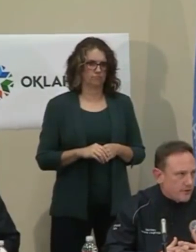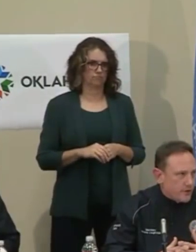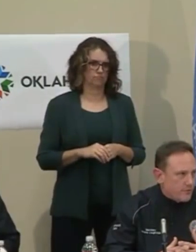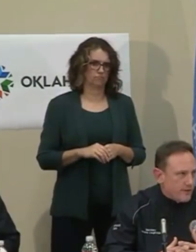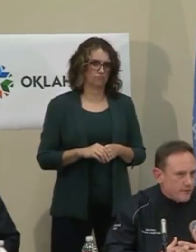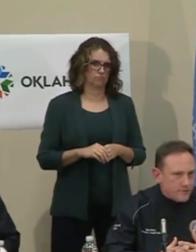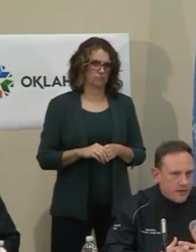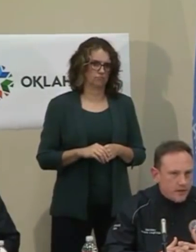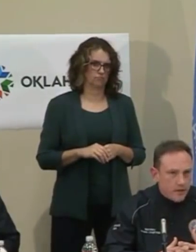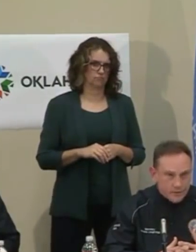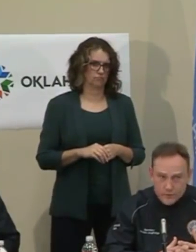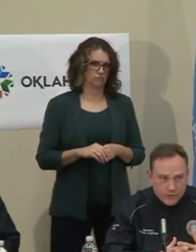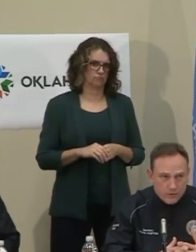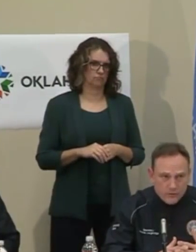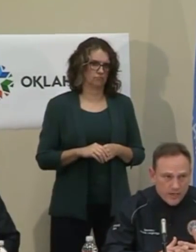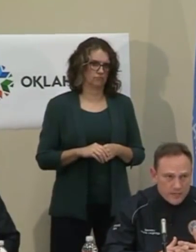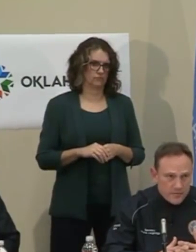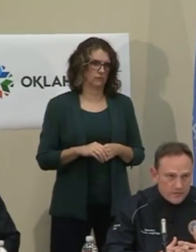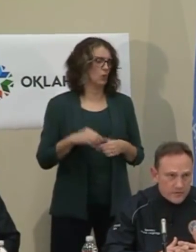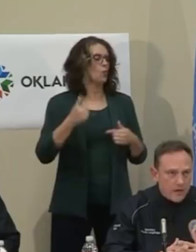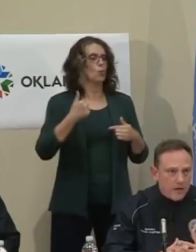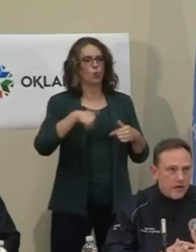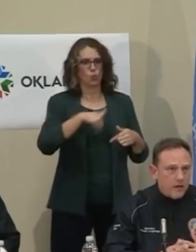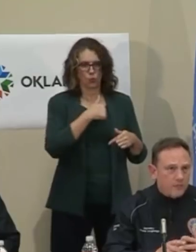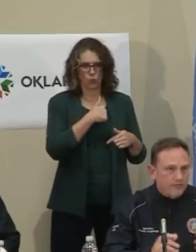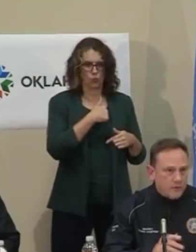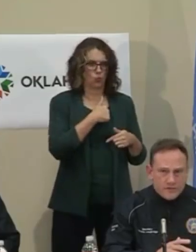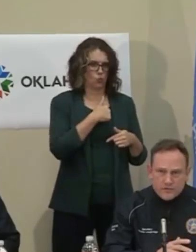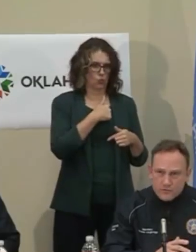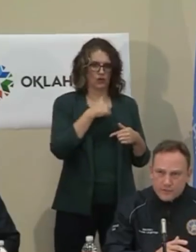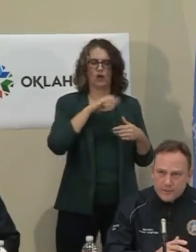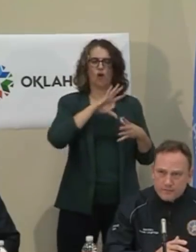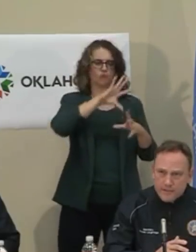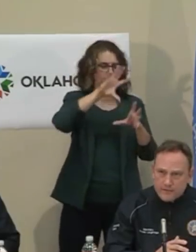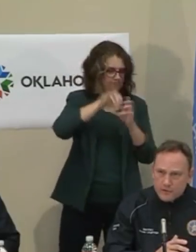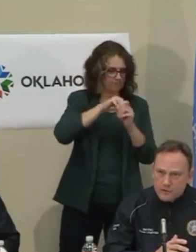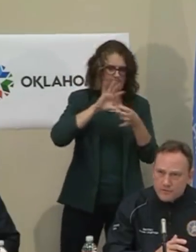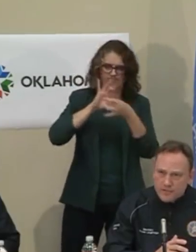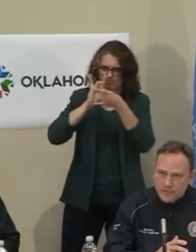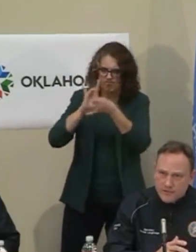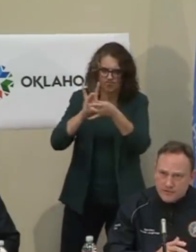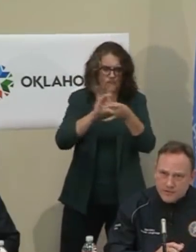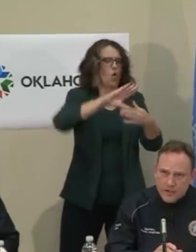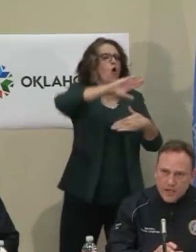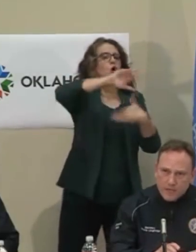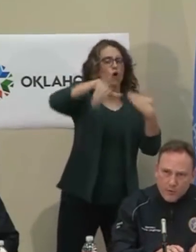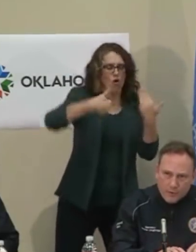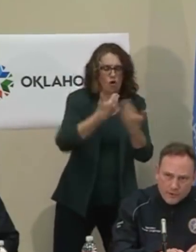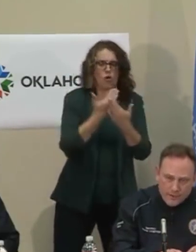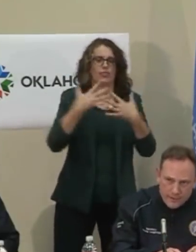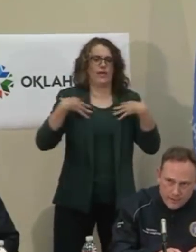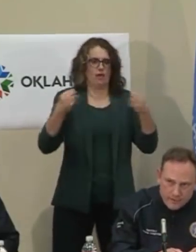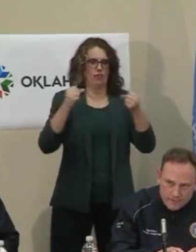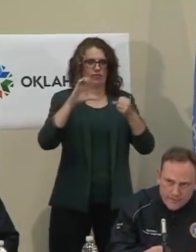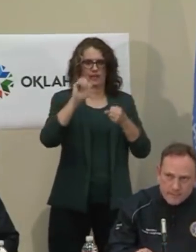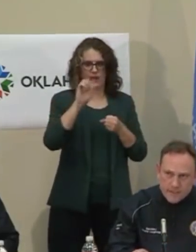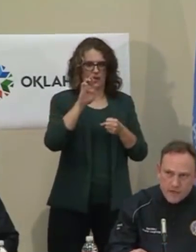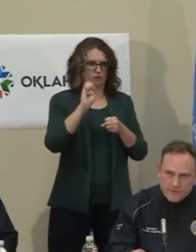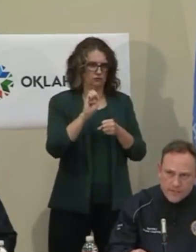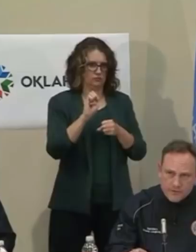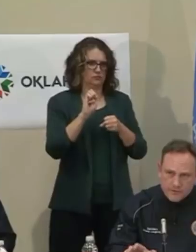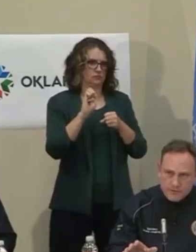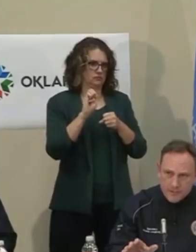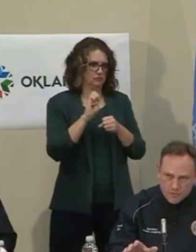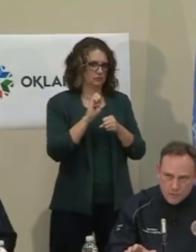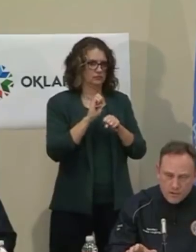all of our health care providers to include the hospitals. Our has certainly landed on Oklahoma City and Tulsa, but we are in daily